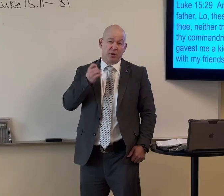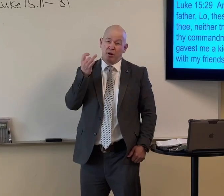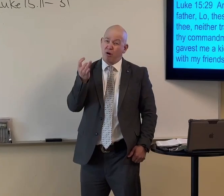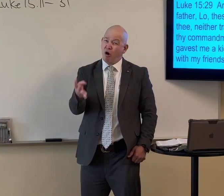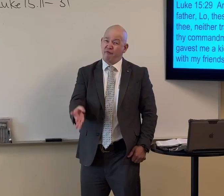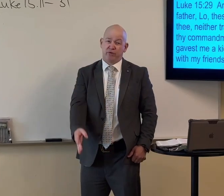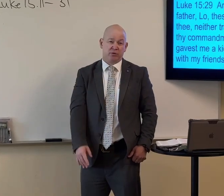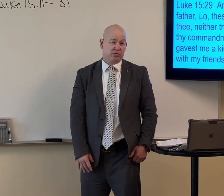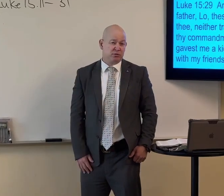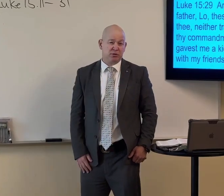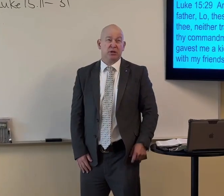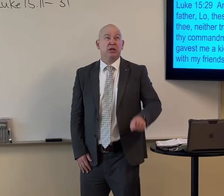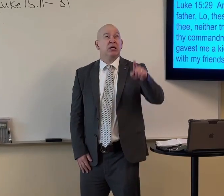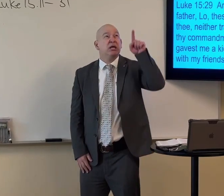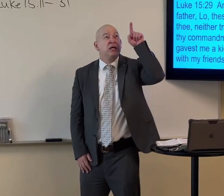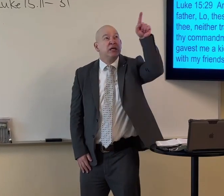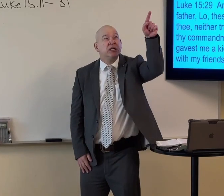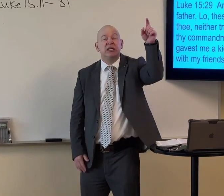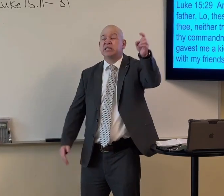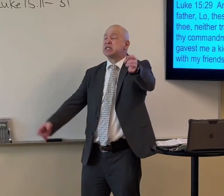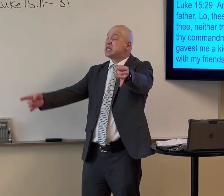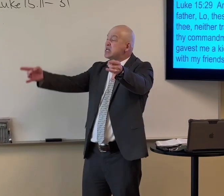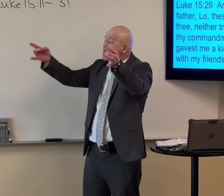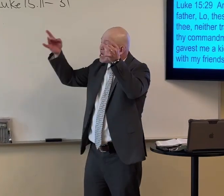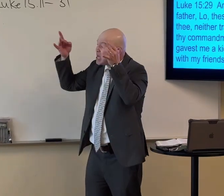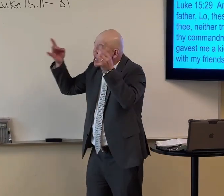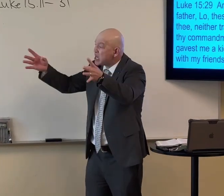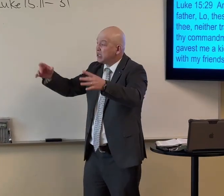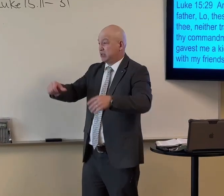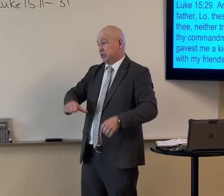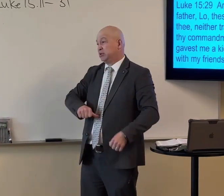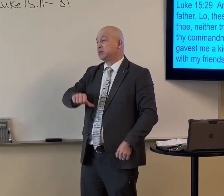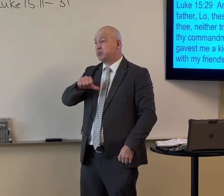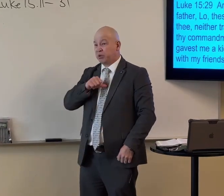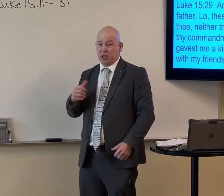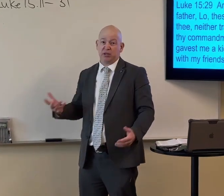Pride. It's an awful thing. And God hates pride.